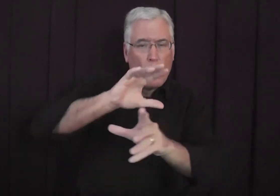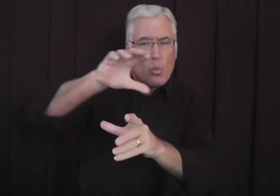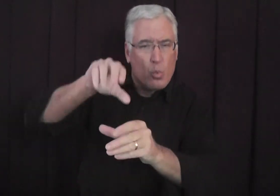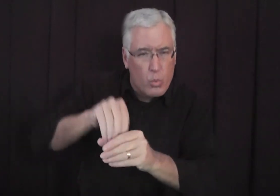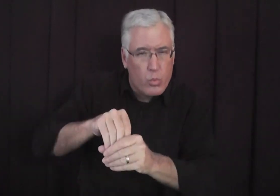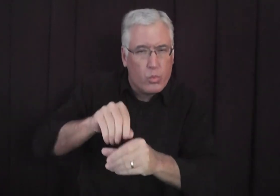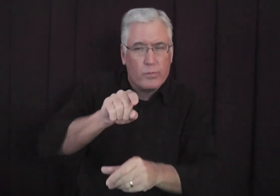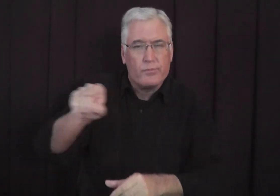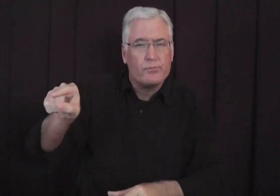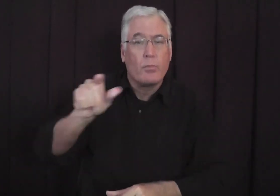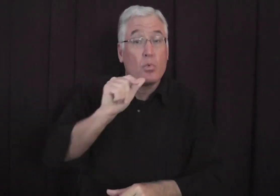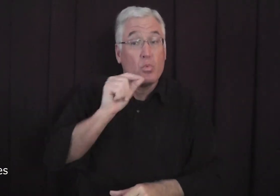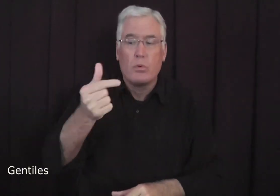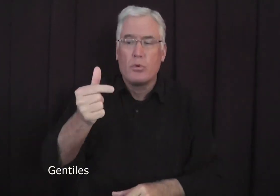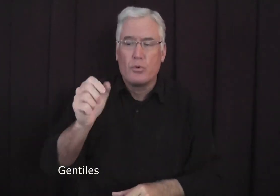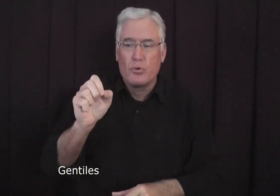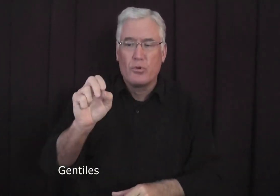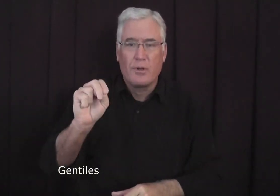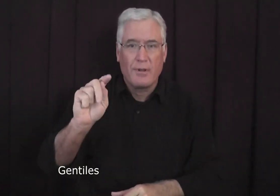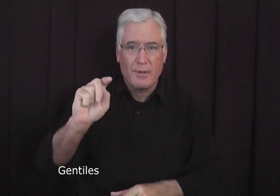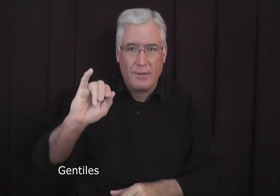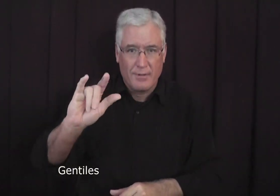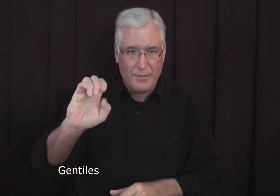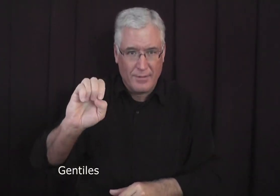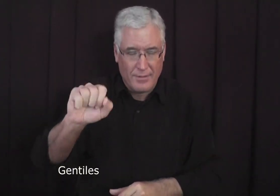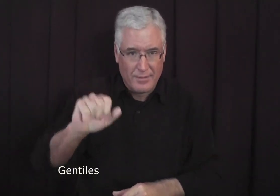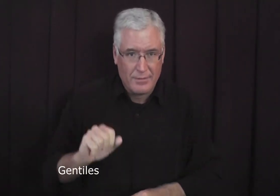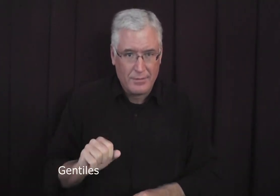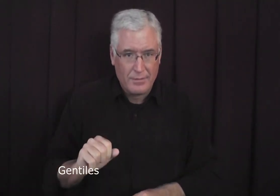come to the Messiah, including the Gentiles,